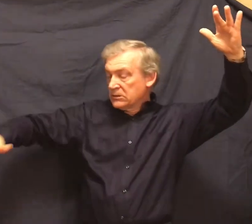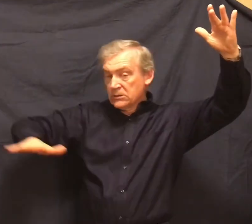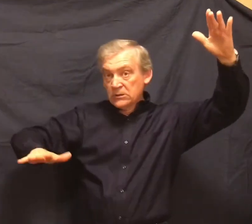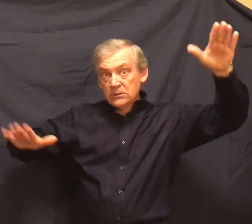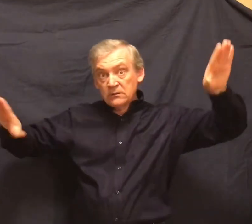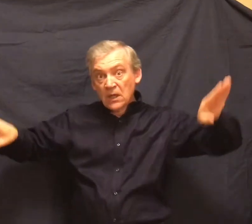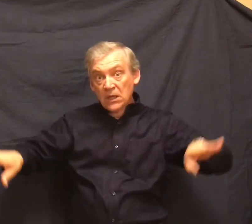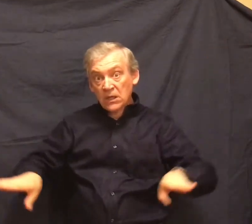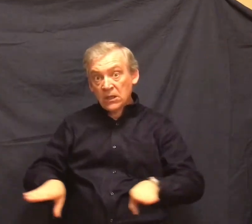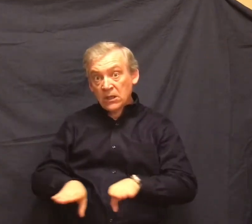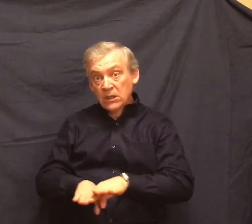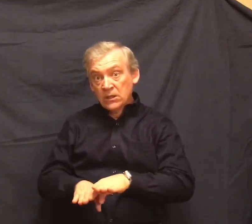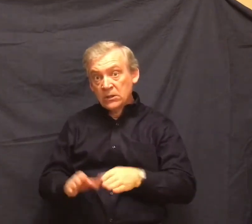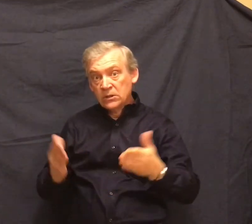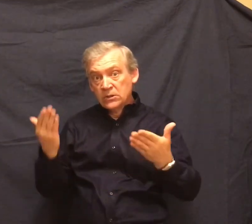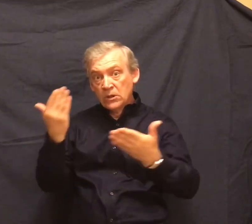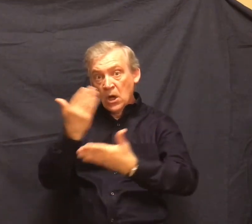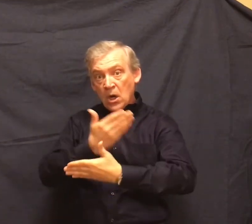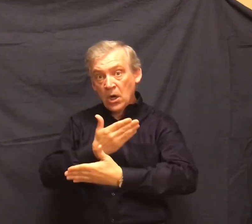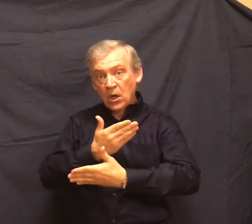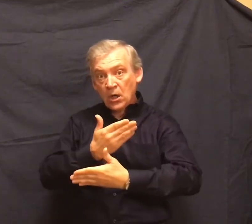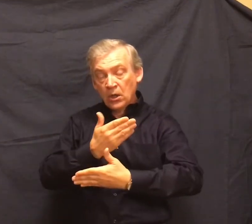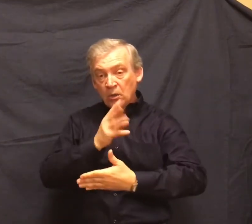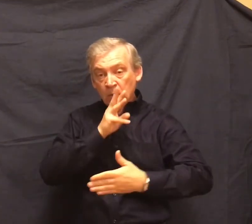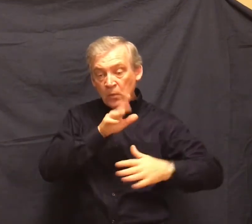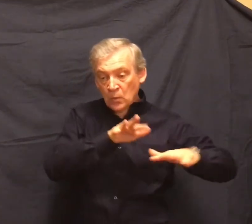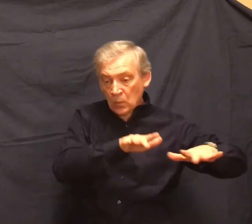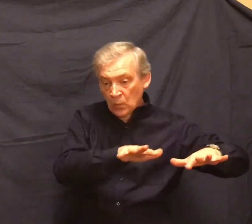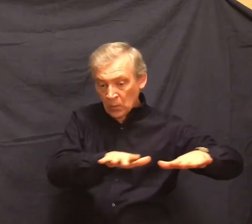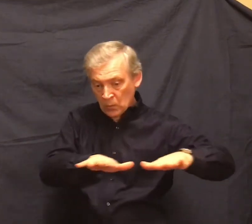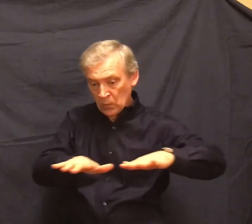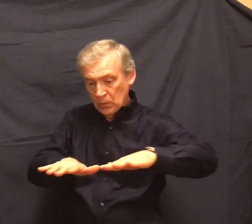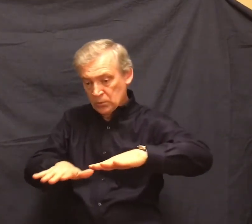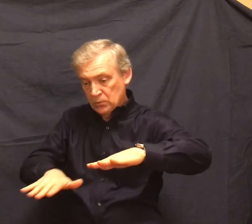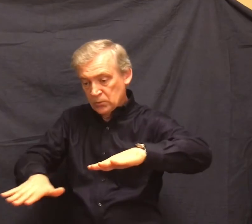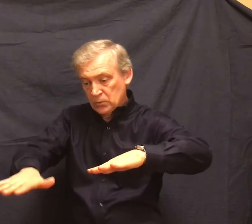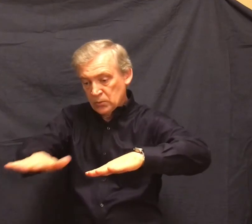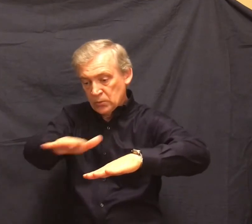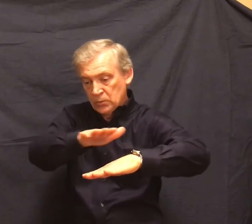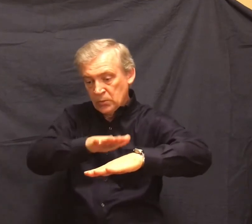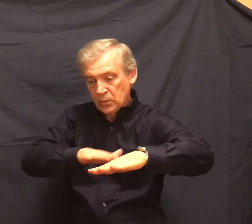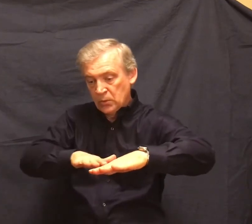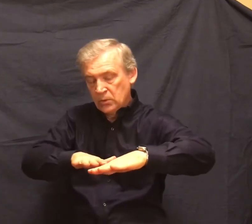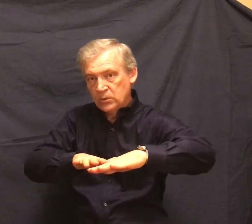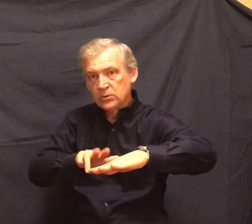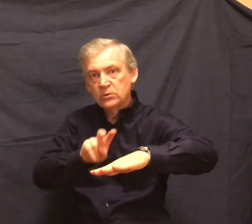A water snake slipped along on the pool, its head held up like a little periscope.